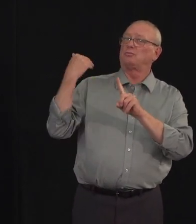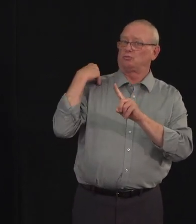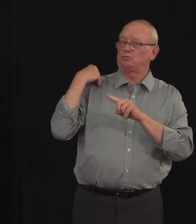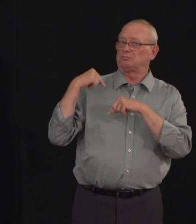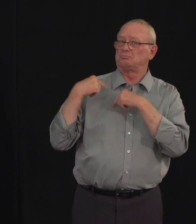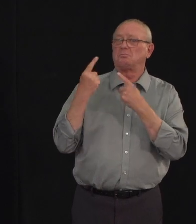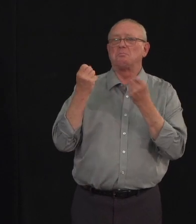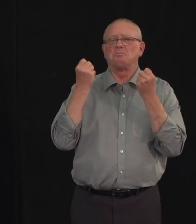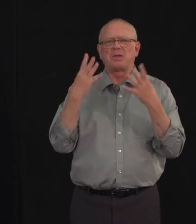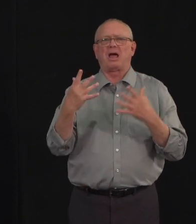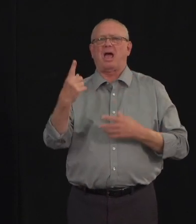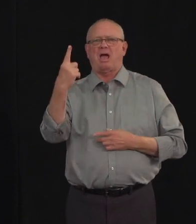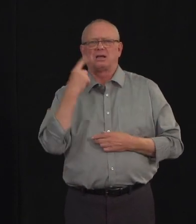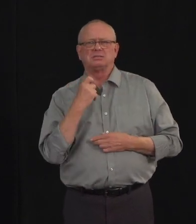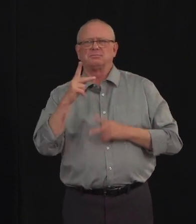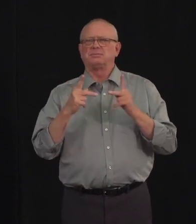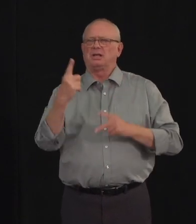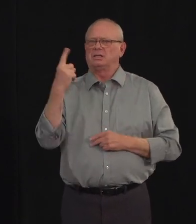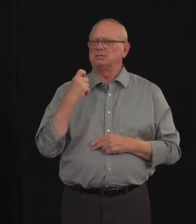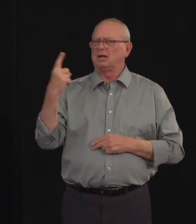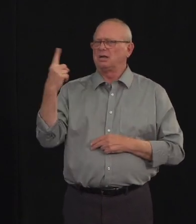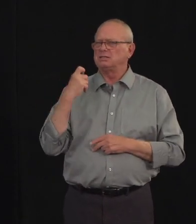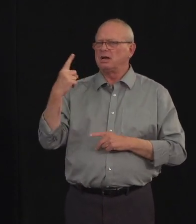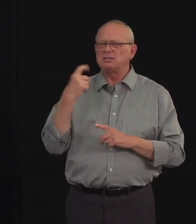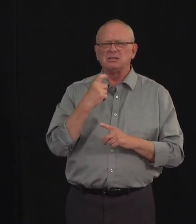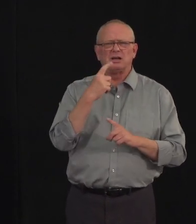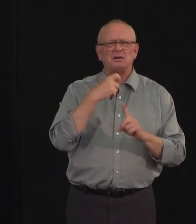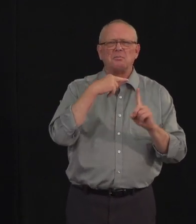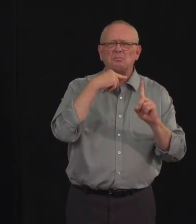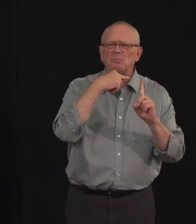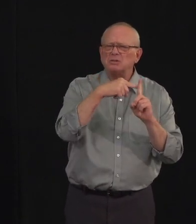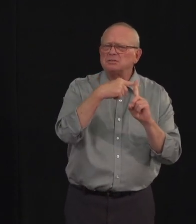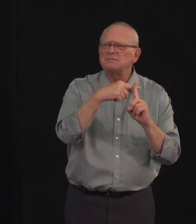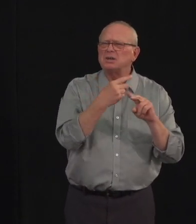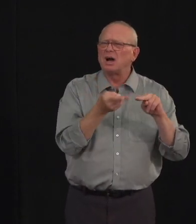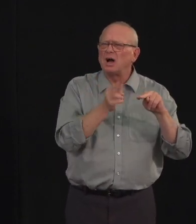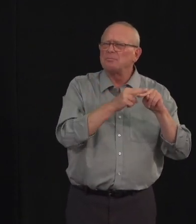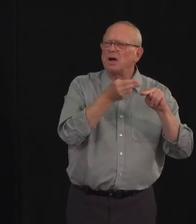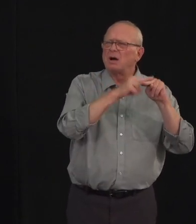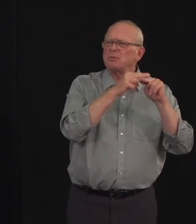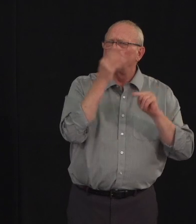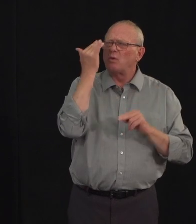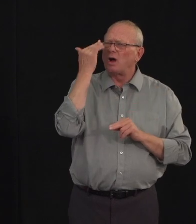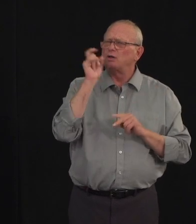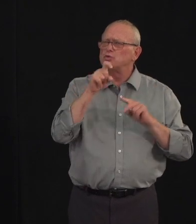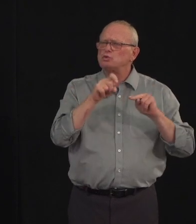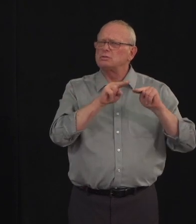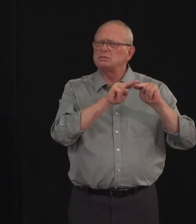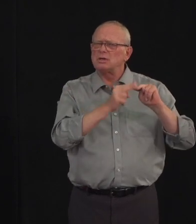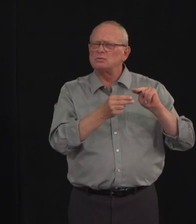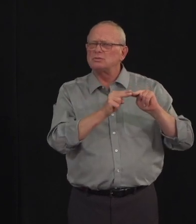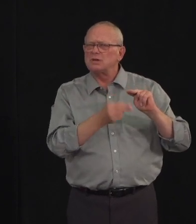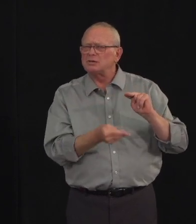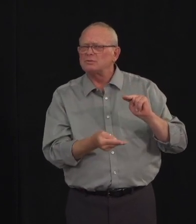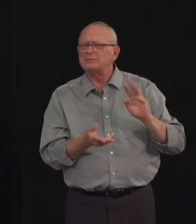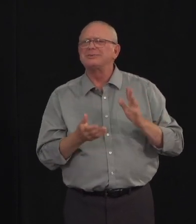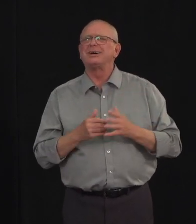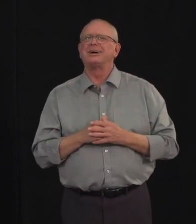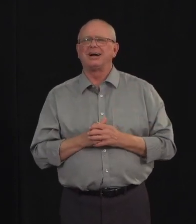hearing these days is why the number of active cases has gone up and not down. This is a natural question. On